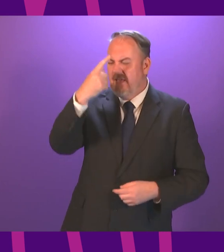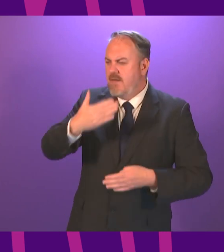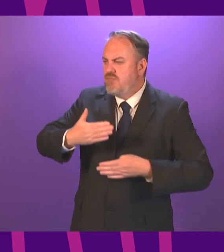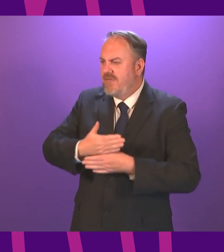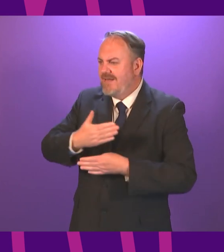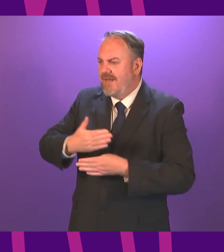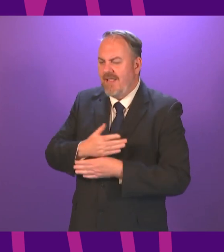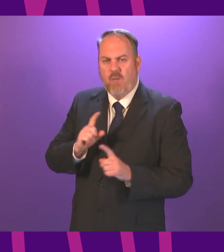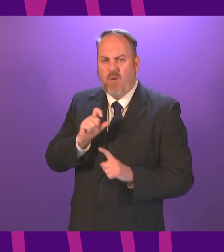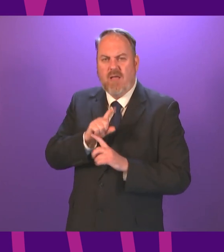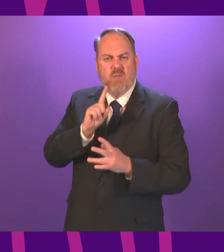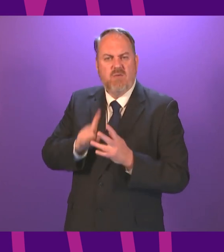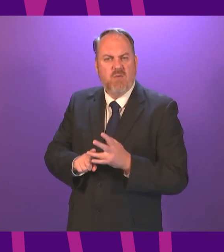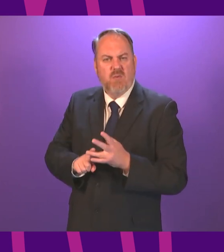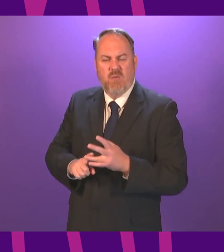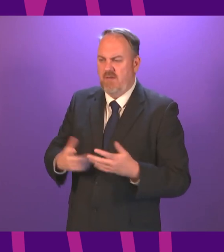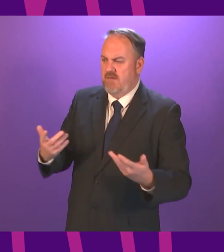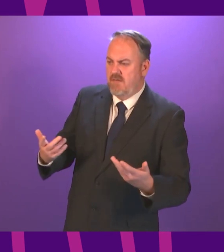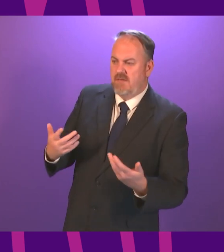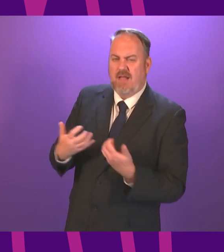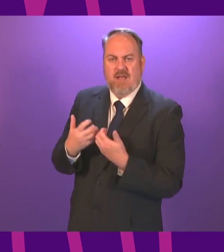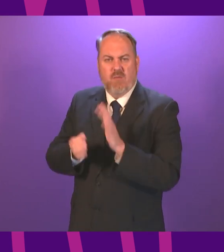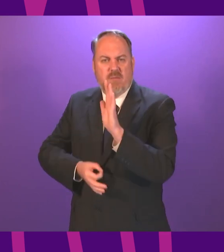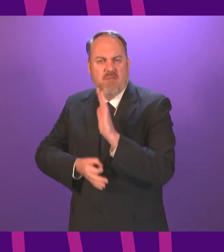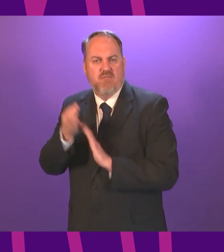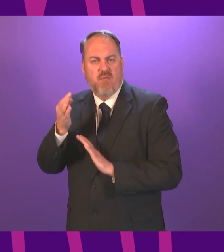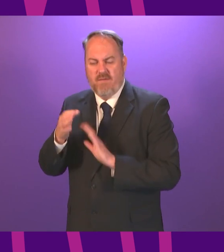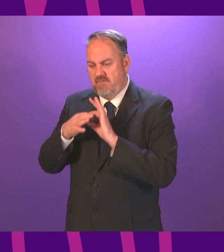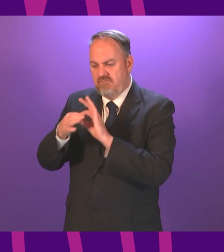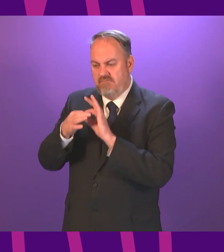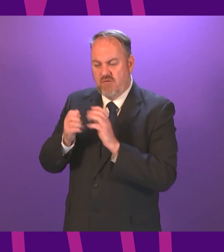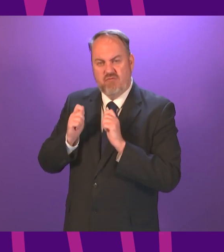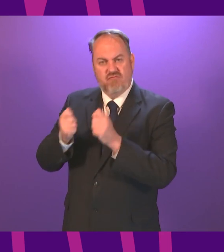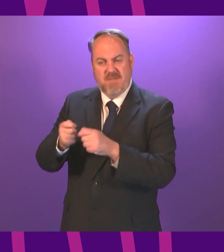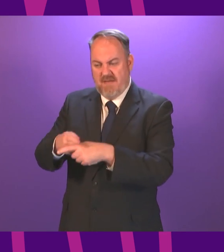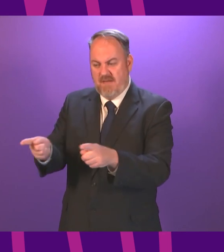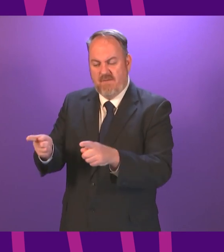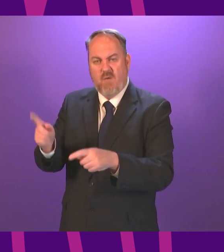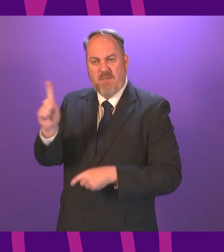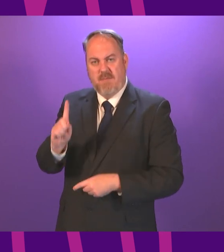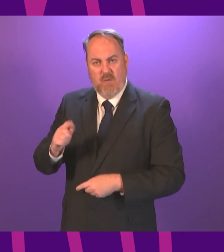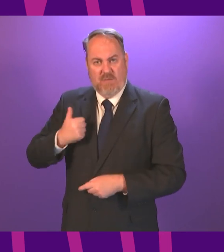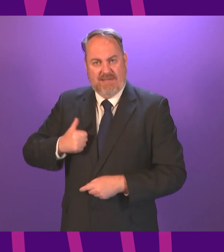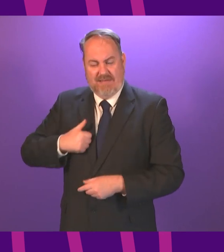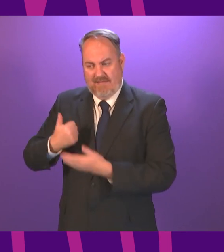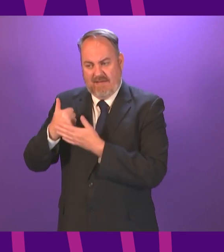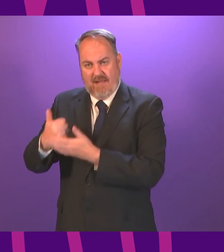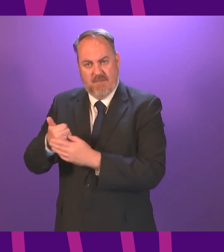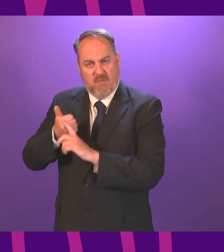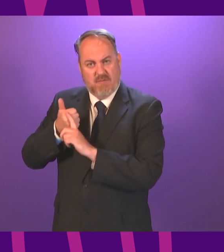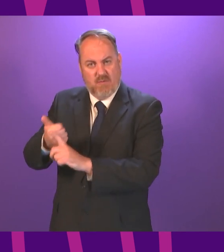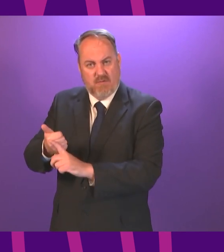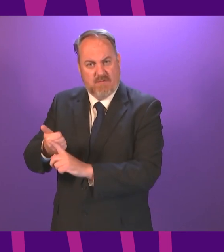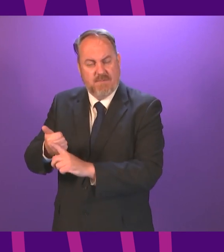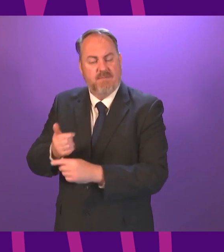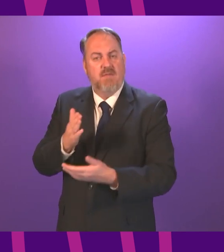and ultimately get for those who need support to that end we also suggested there should